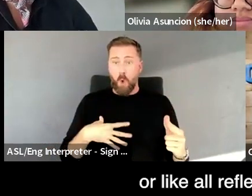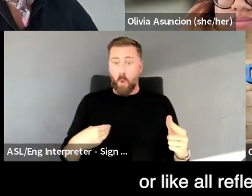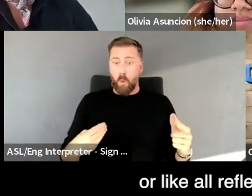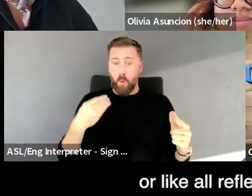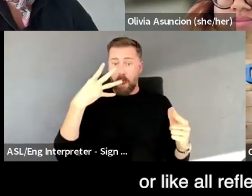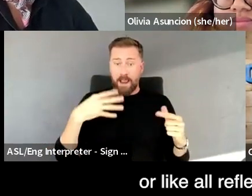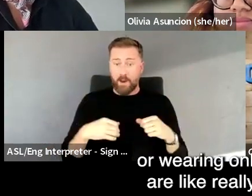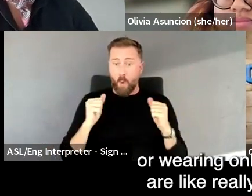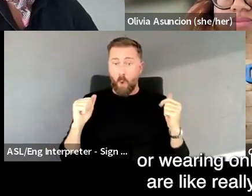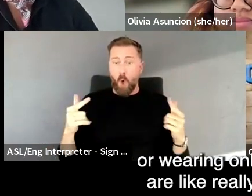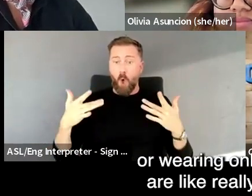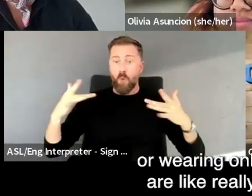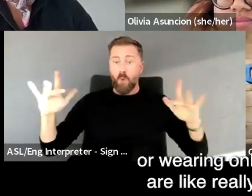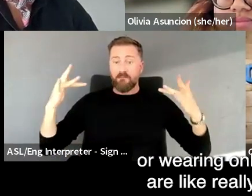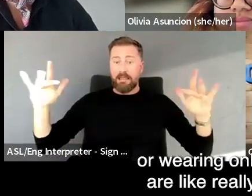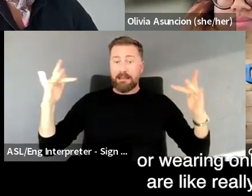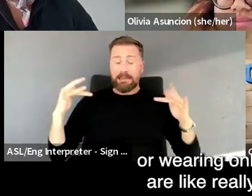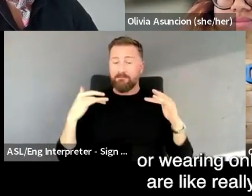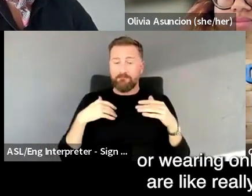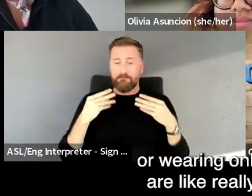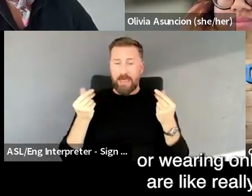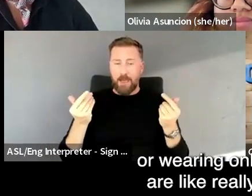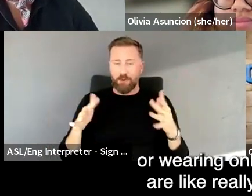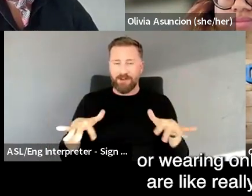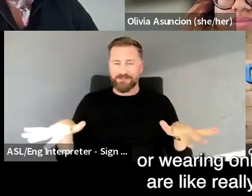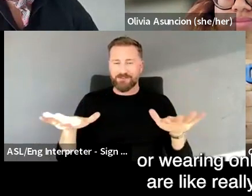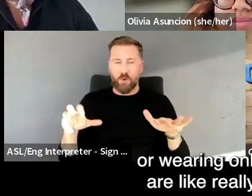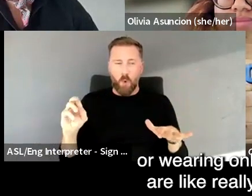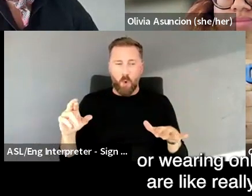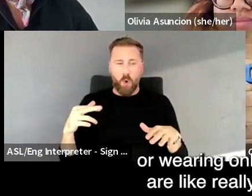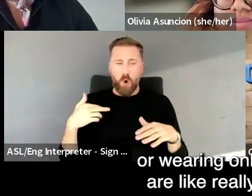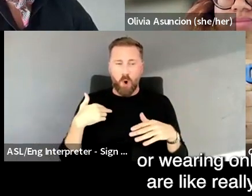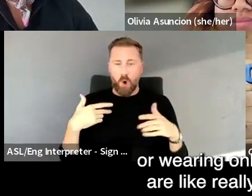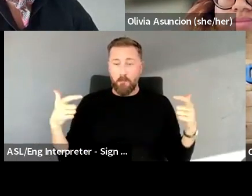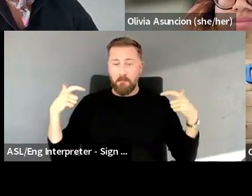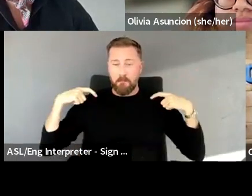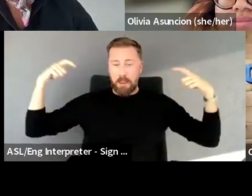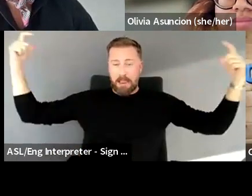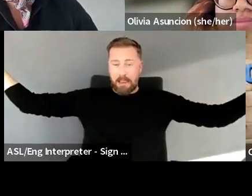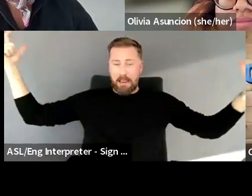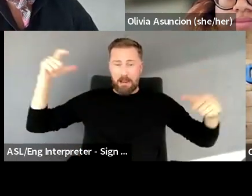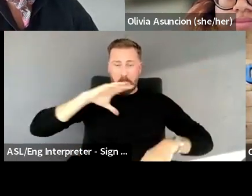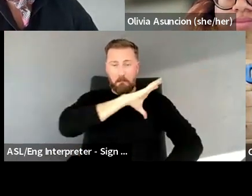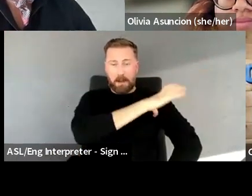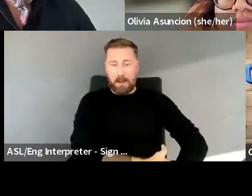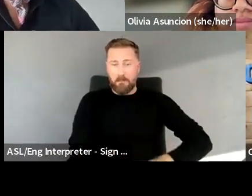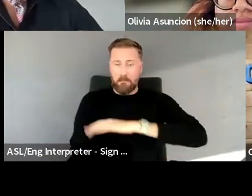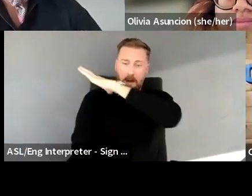fabrics or, um, wearing only things that are like really, really big. Um,